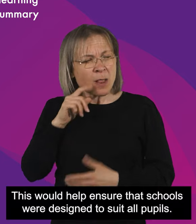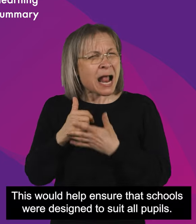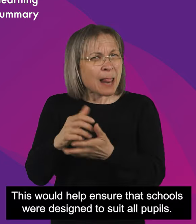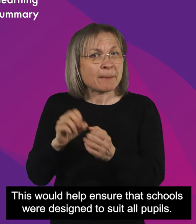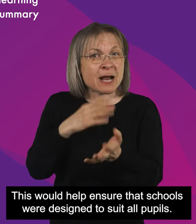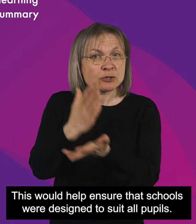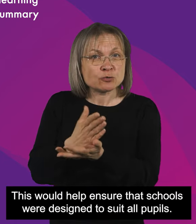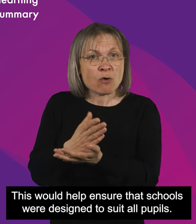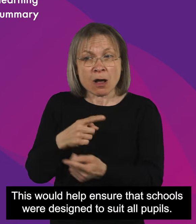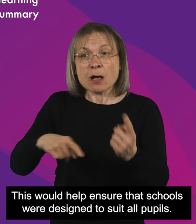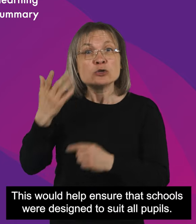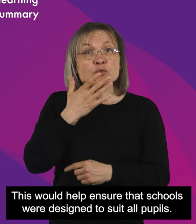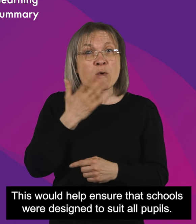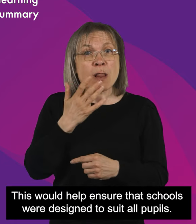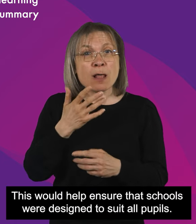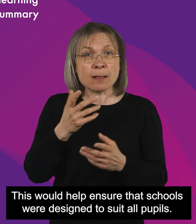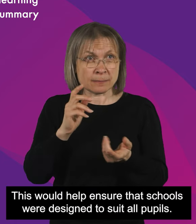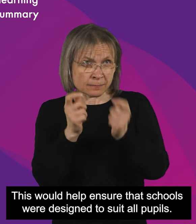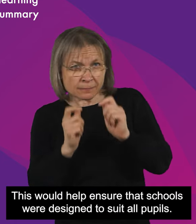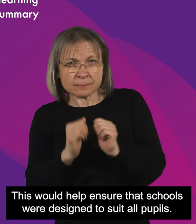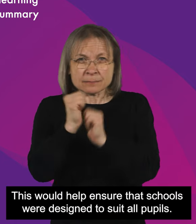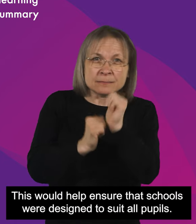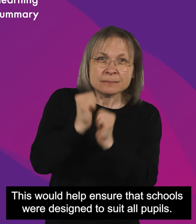This would help ensure that schools were designed to suit all pupils.